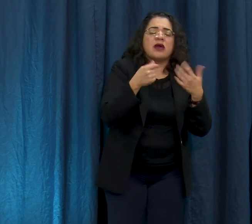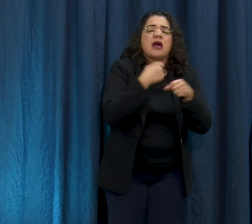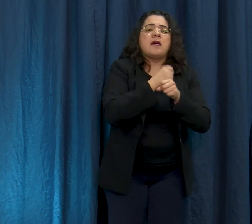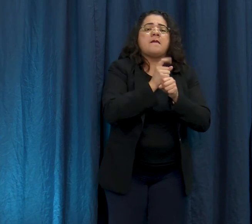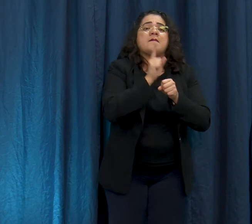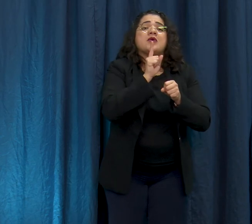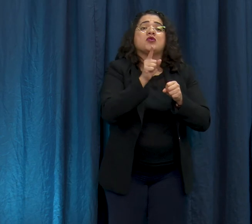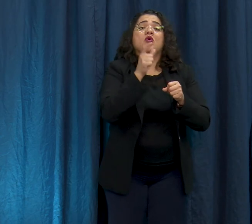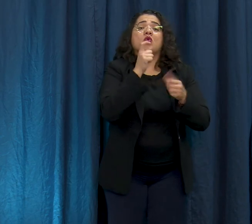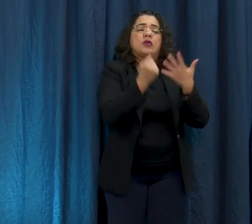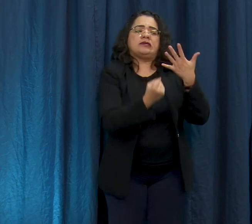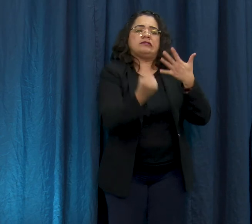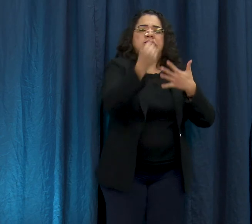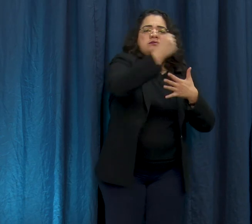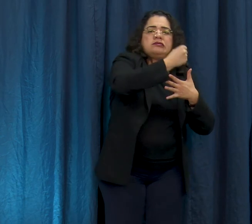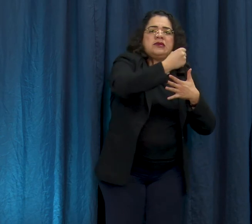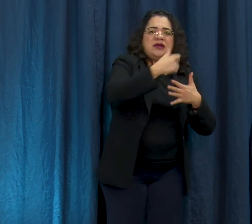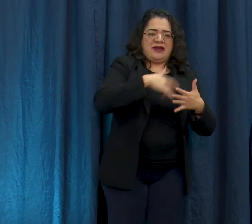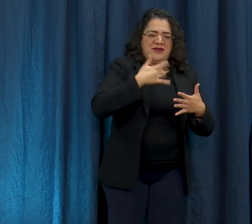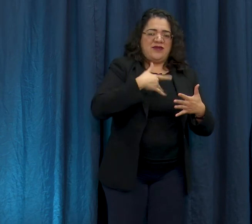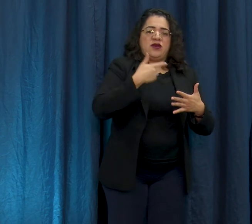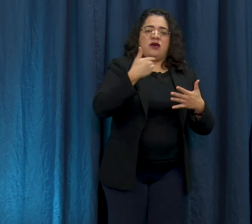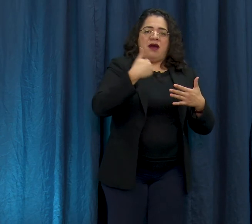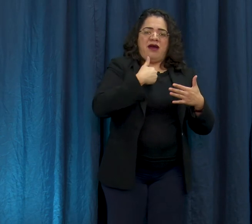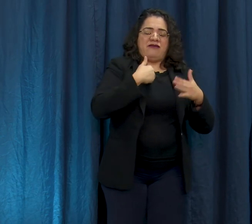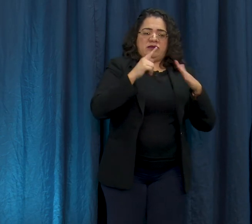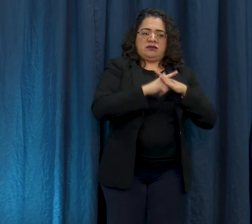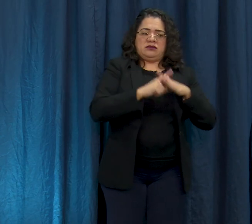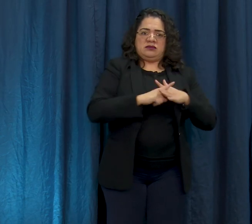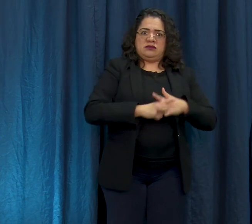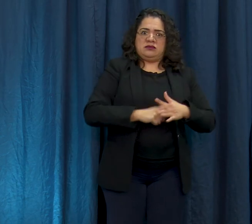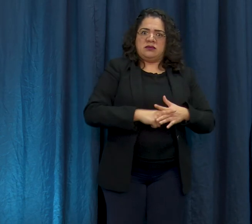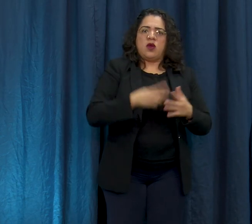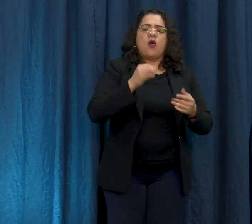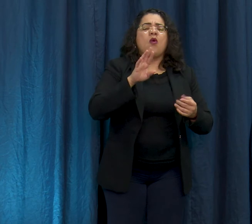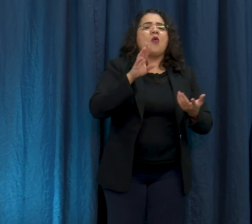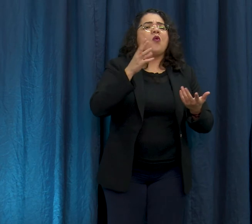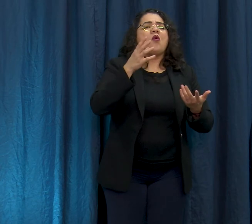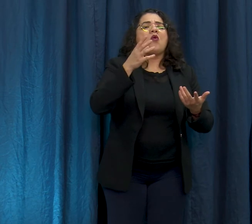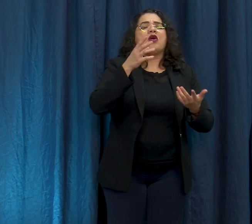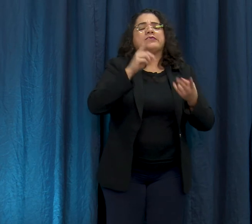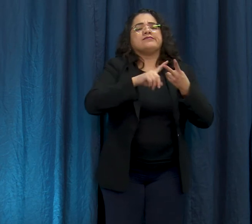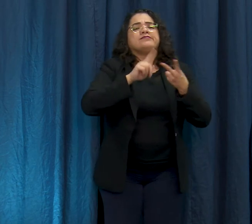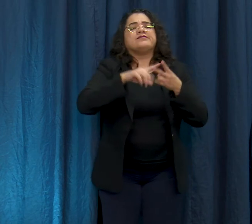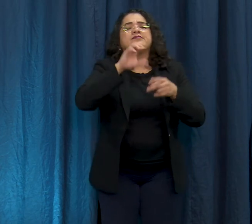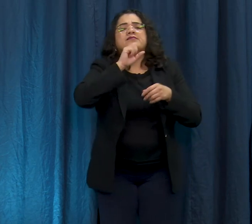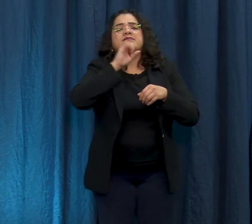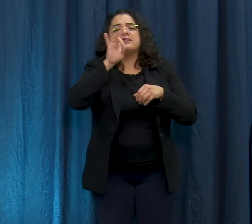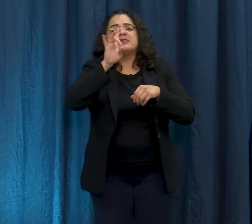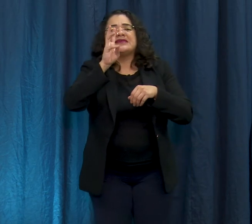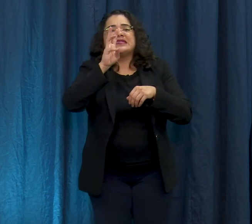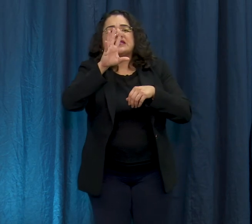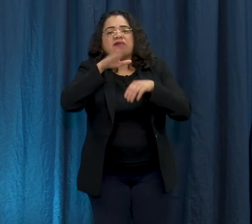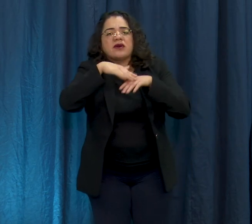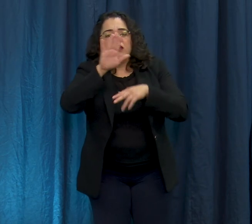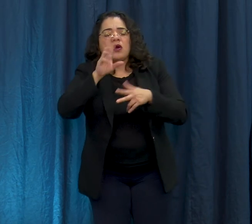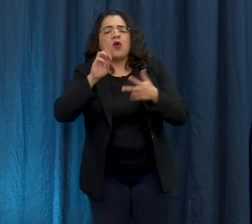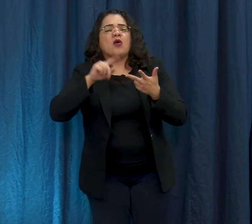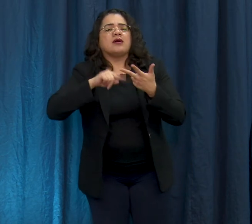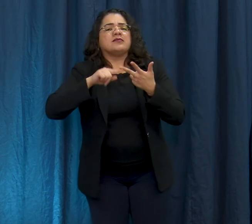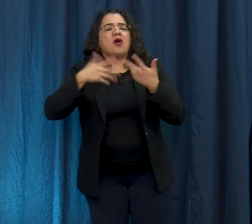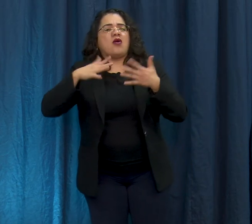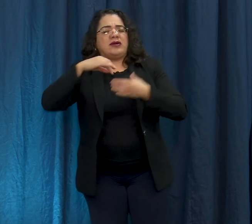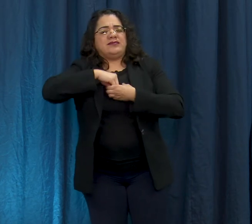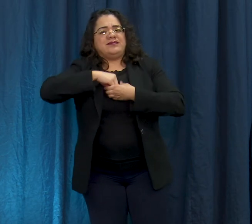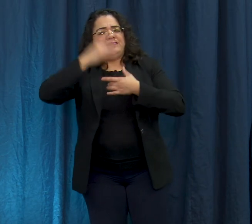personas que presentan sintomas que tienen problemas de salud pre-existente so que tienen sesenta y cinco años de dado más los resultados de la